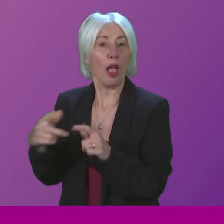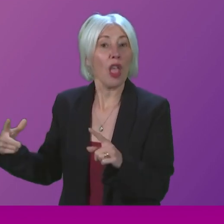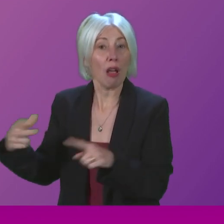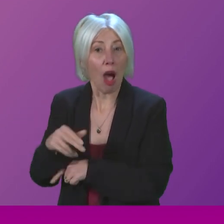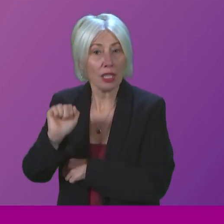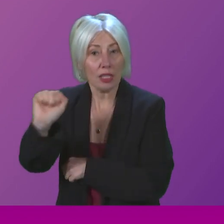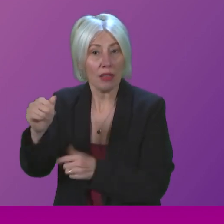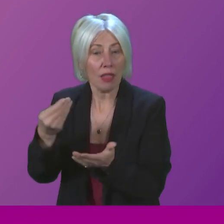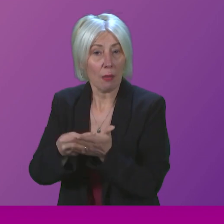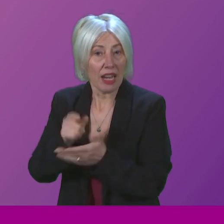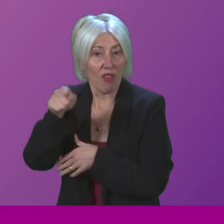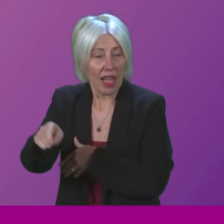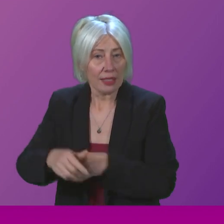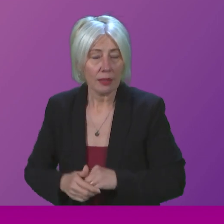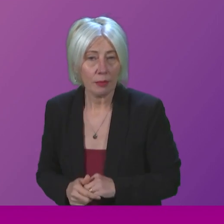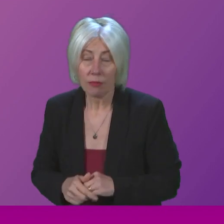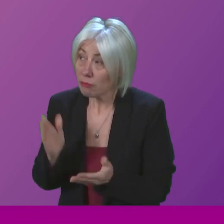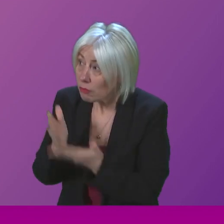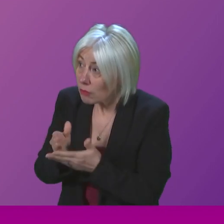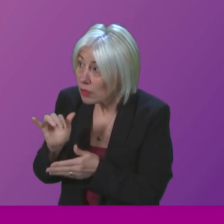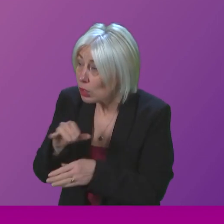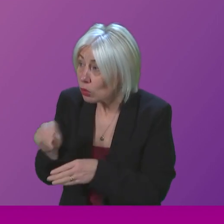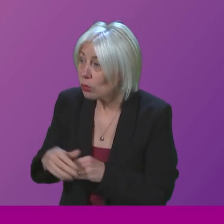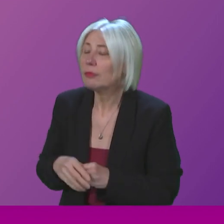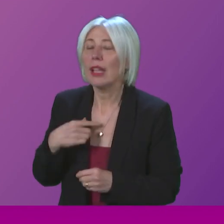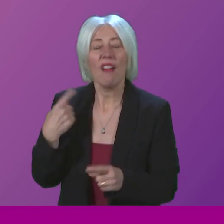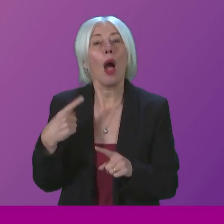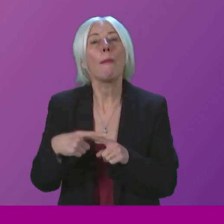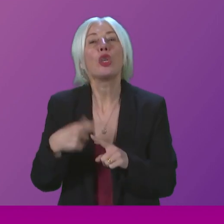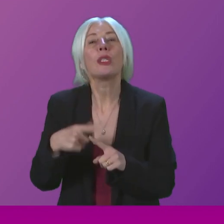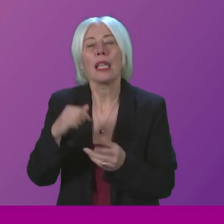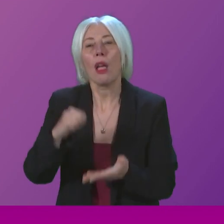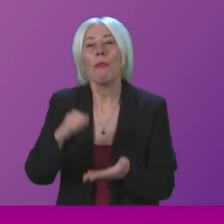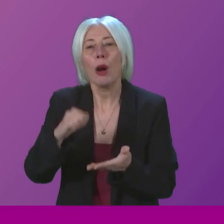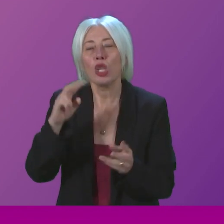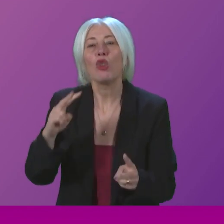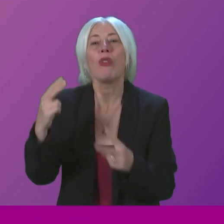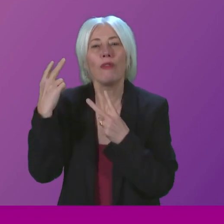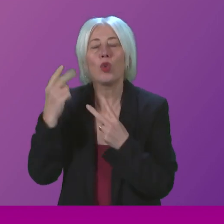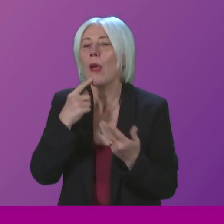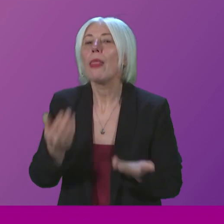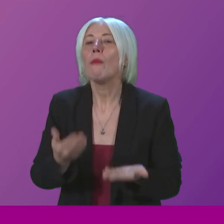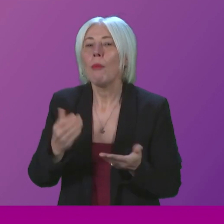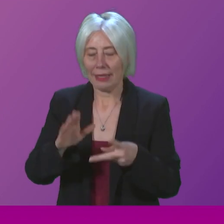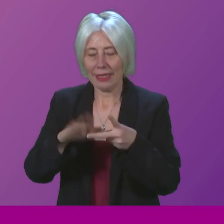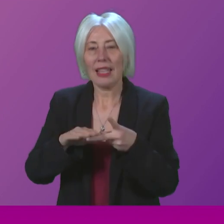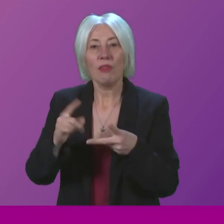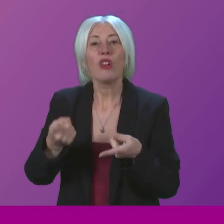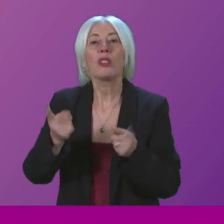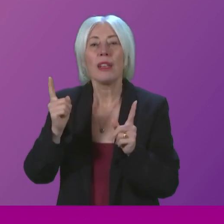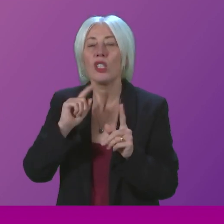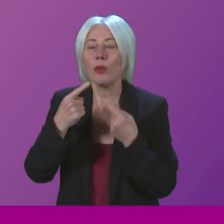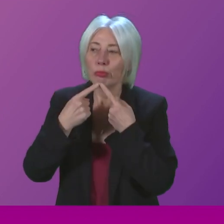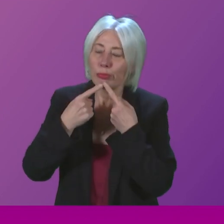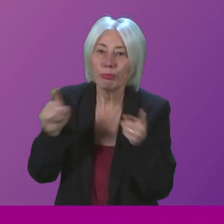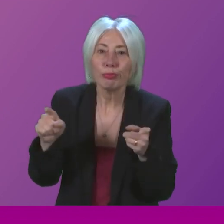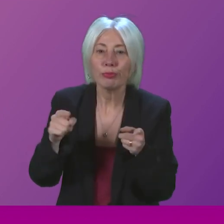cuts will go ahead as set out. First Minister. We have an emergency budget review underway right now. The Deputy First Minister will report the outcome of